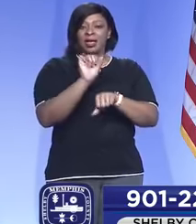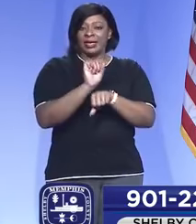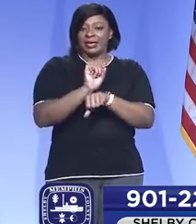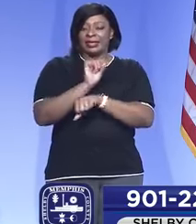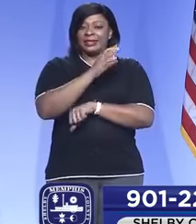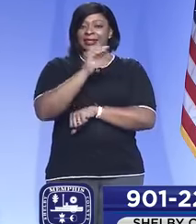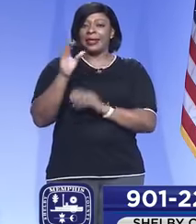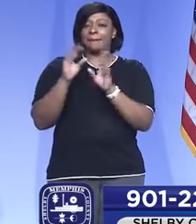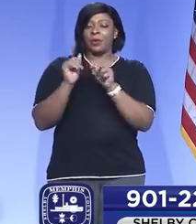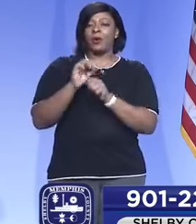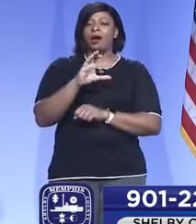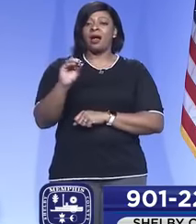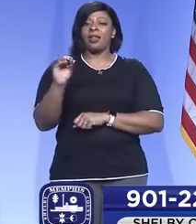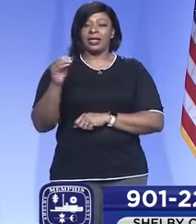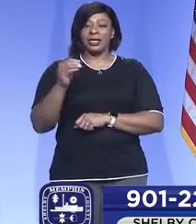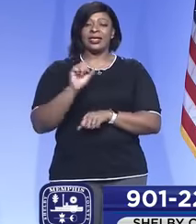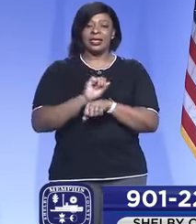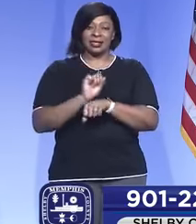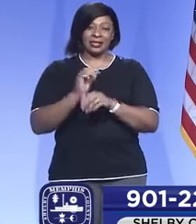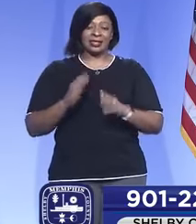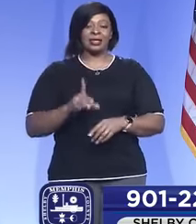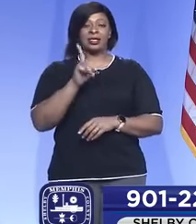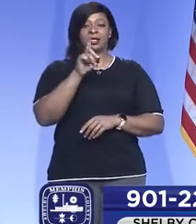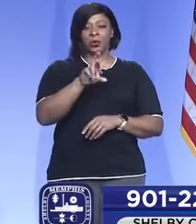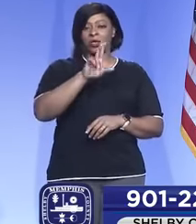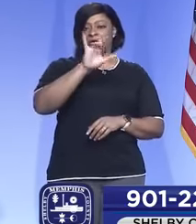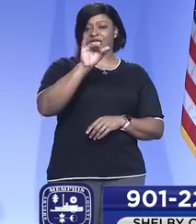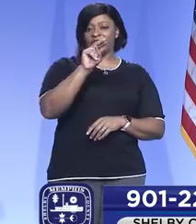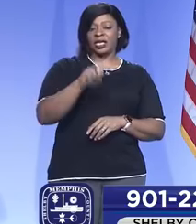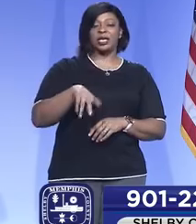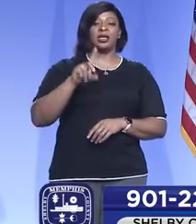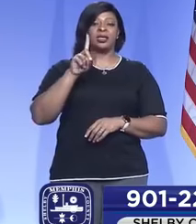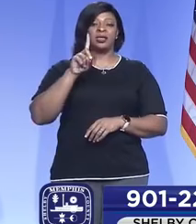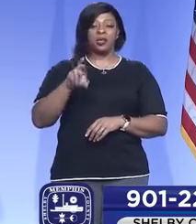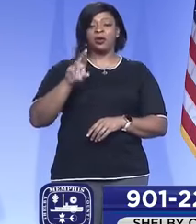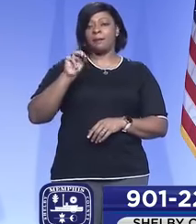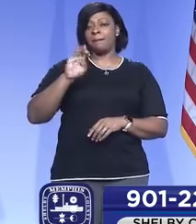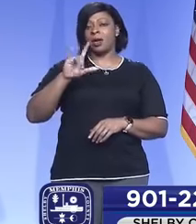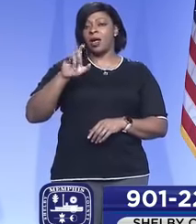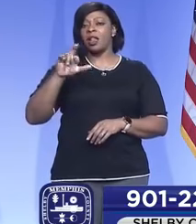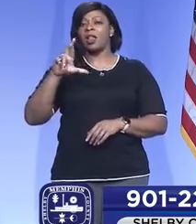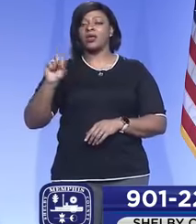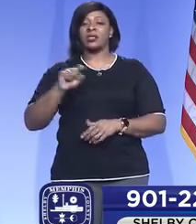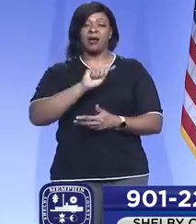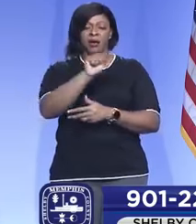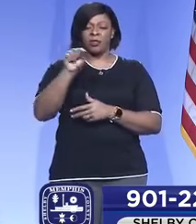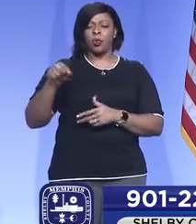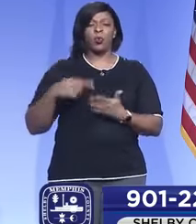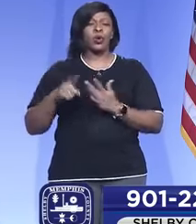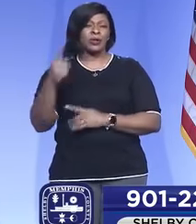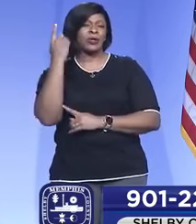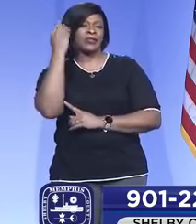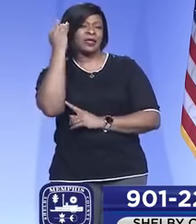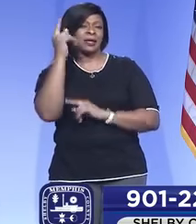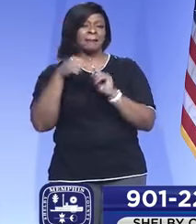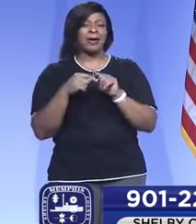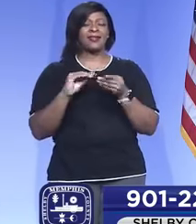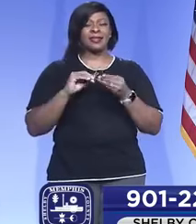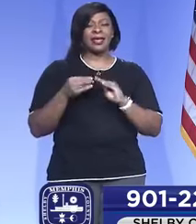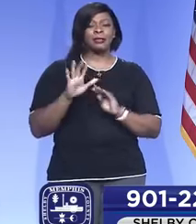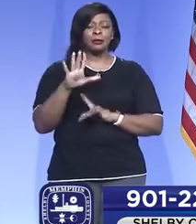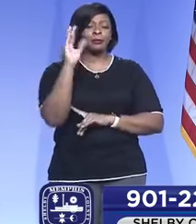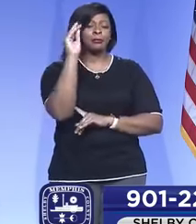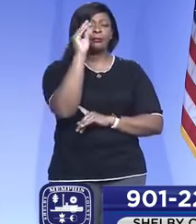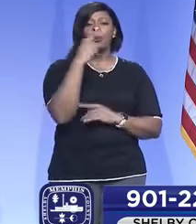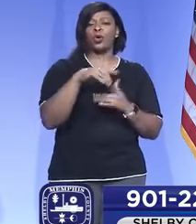meetings with colleagues, Dr. Jane, Dr. McCullers, and others, to say, what are you thinking about the data, what are you